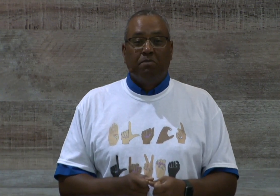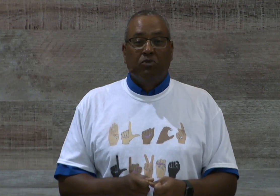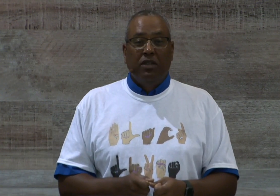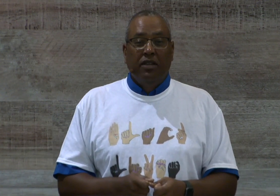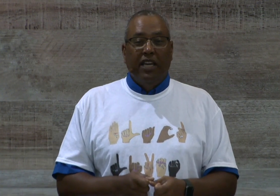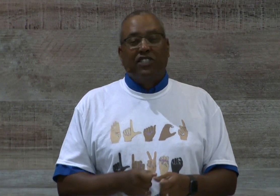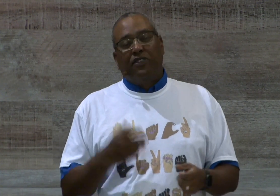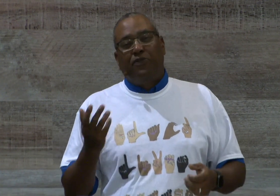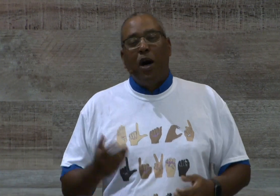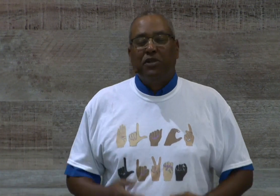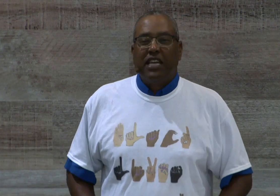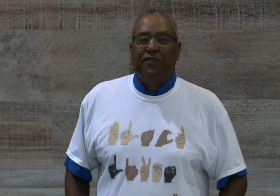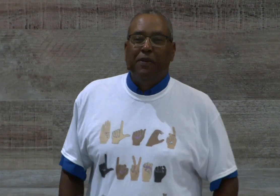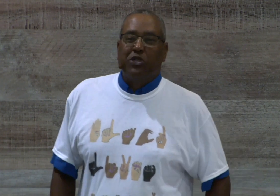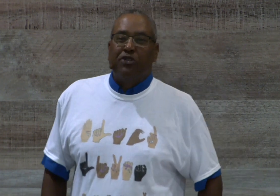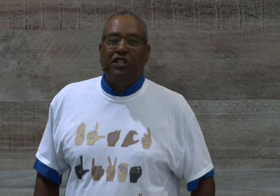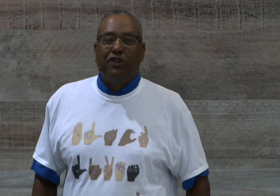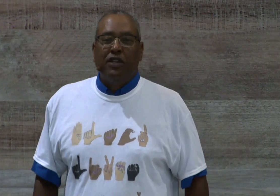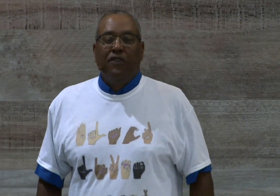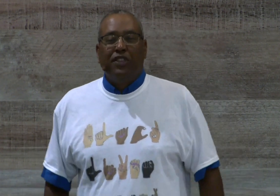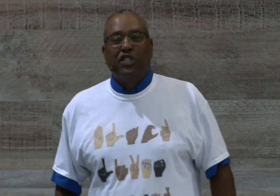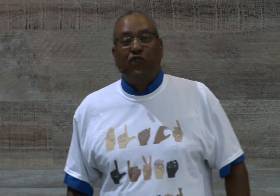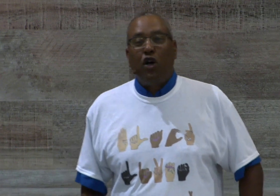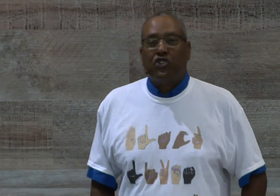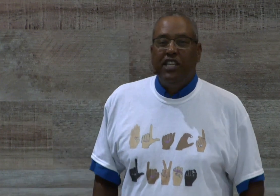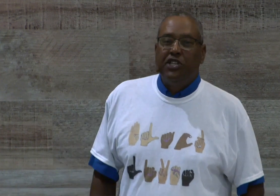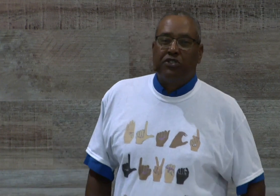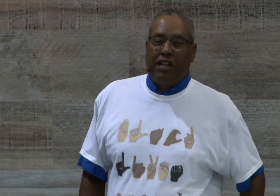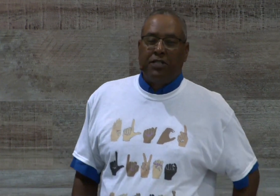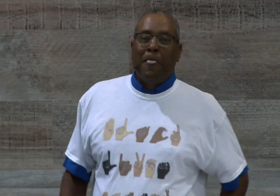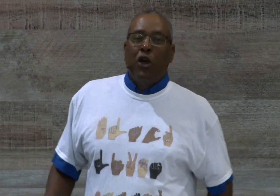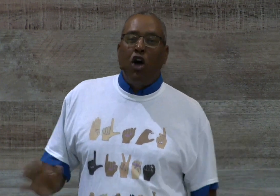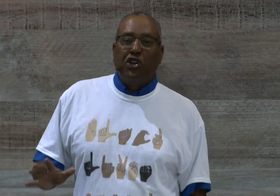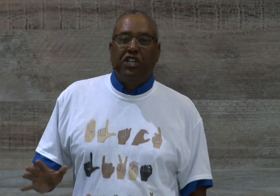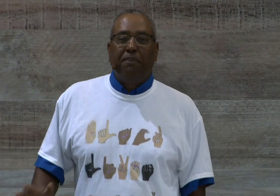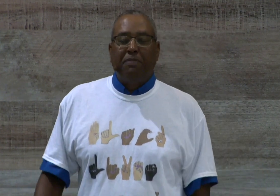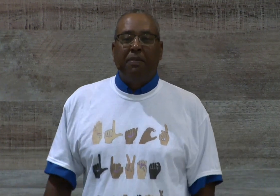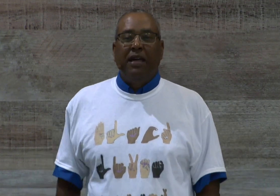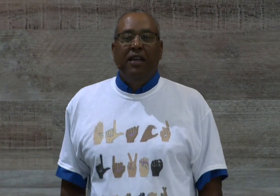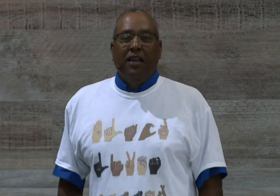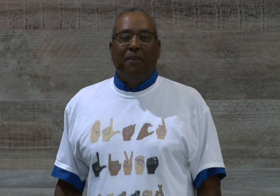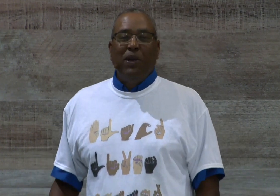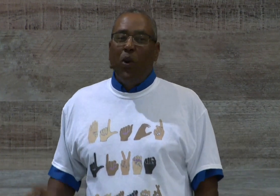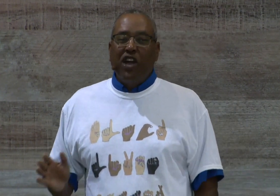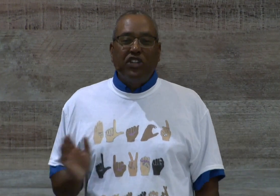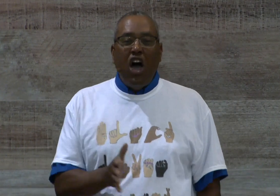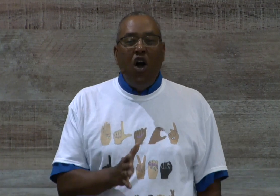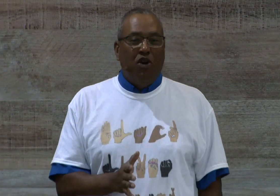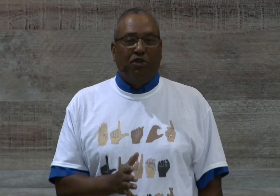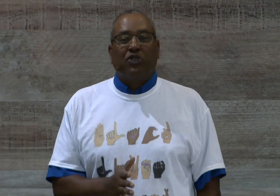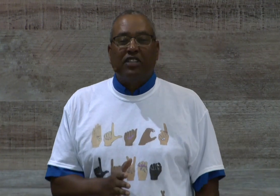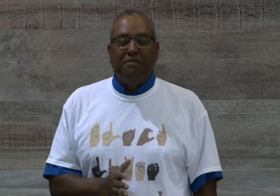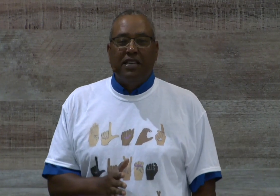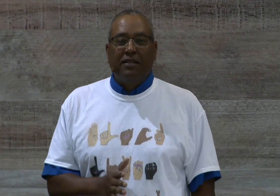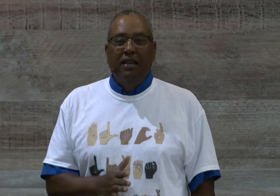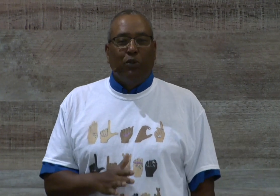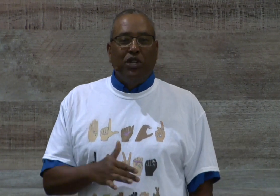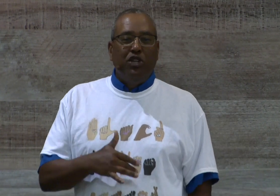As Paul would say in Philippians 3 and 2, for these false teachers that he's cautioning people about, beware the dogs, amen? When you,